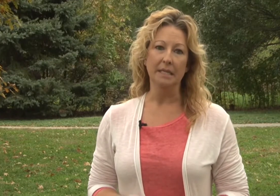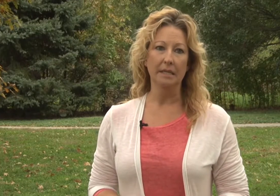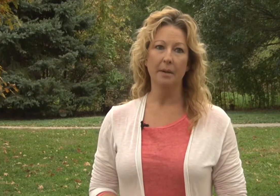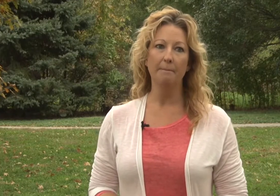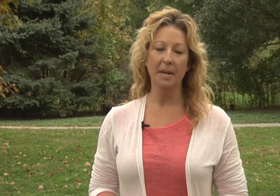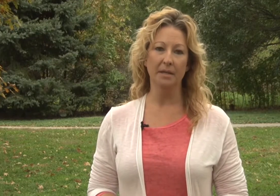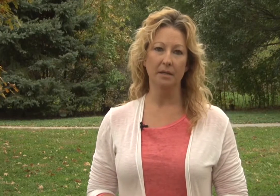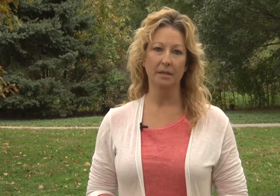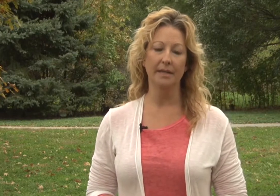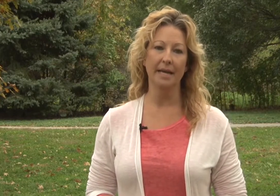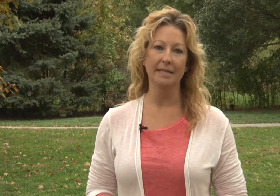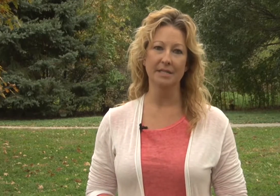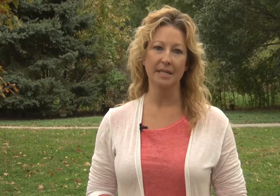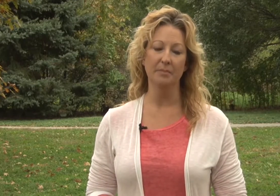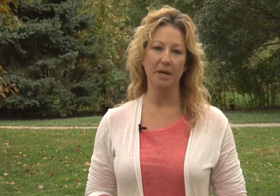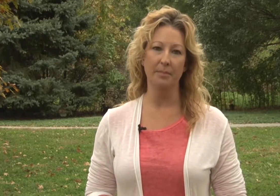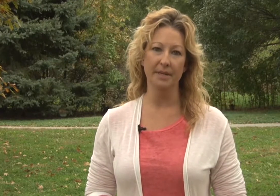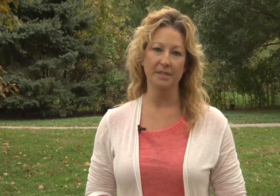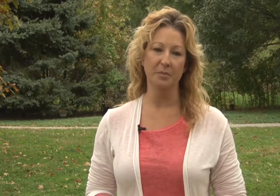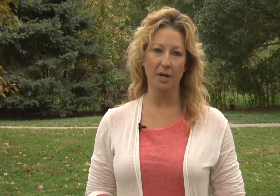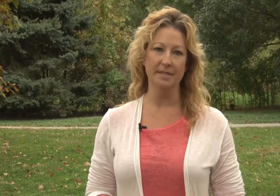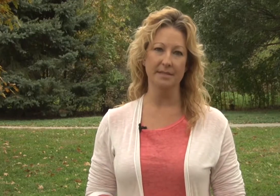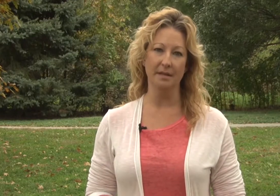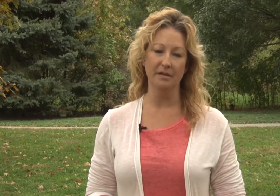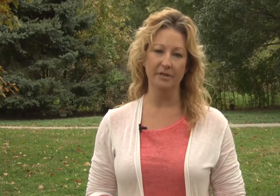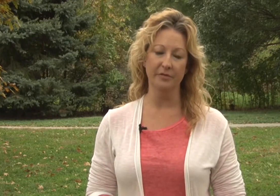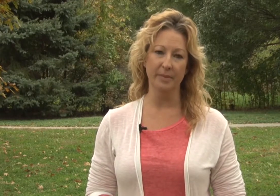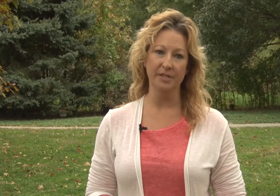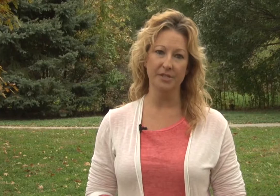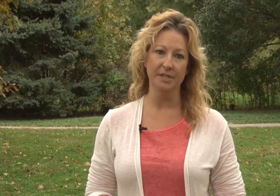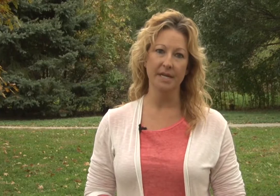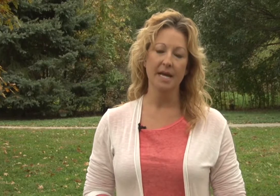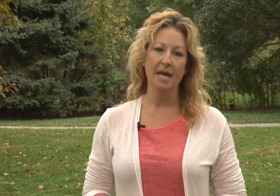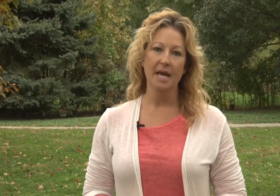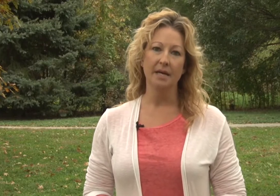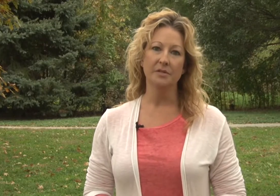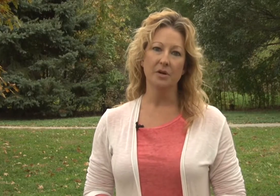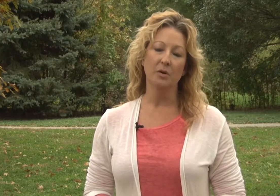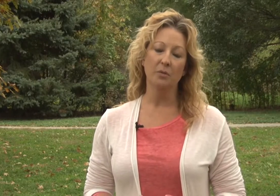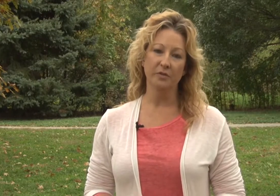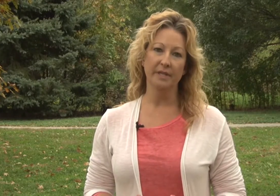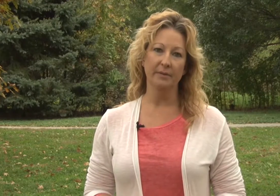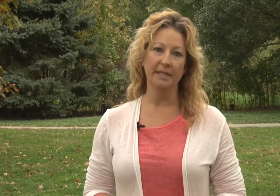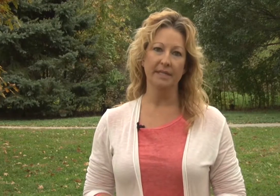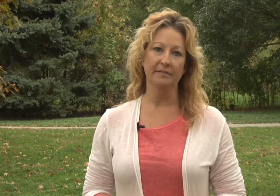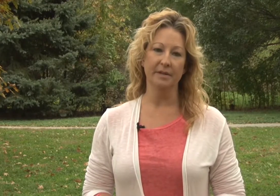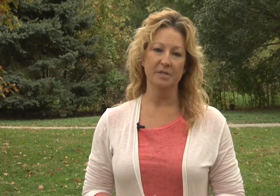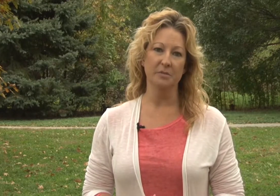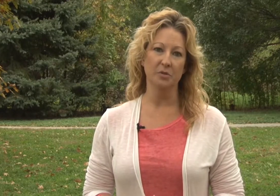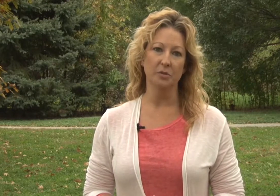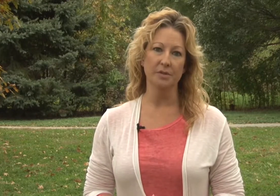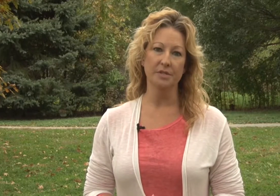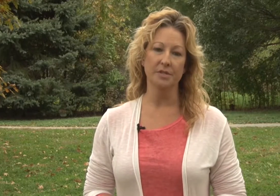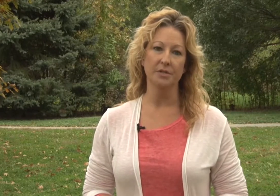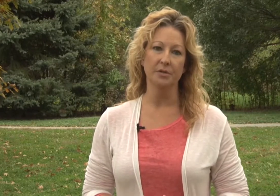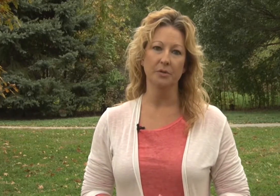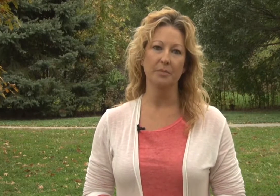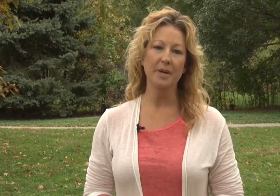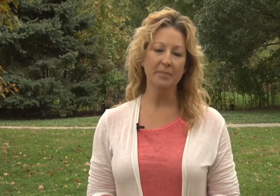better, and to keep up, and to process a lot of information. And so hopefully we can give them some tools to make